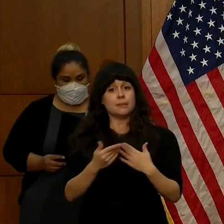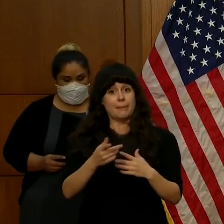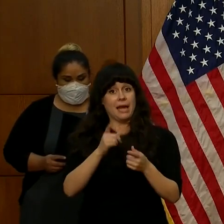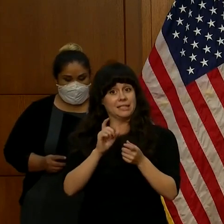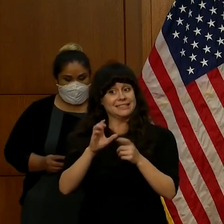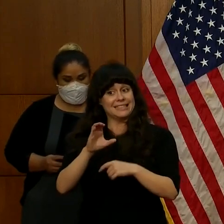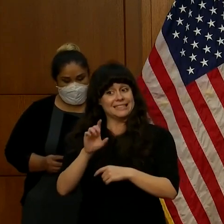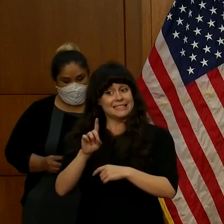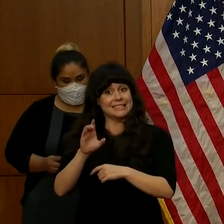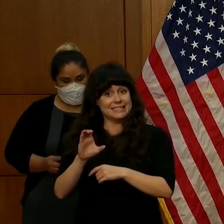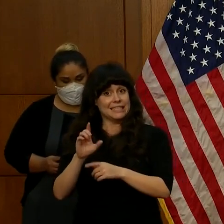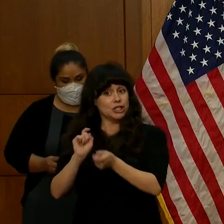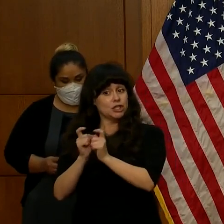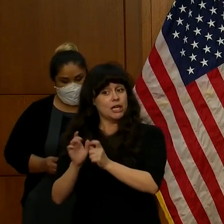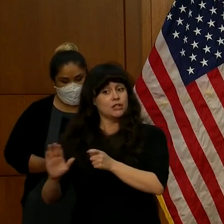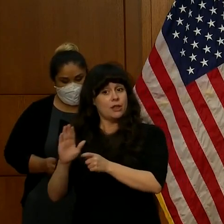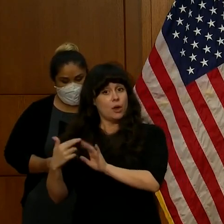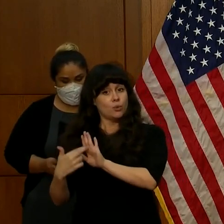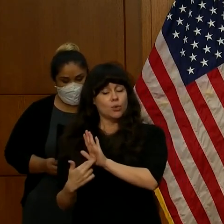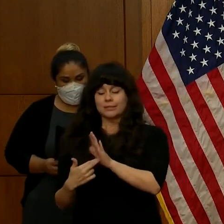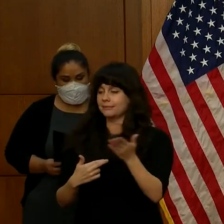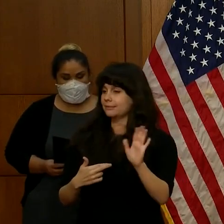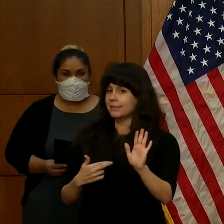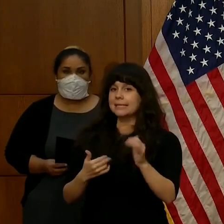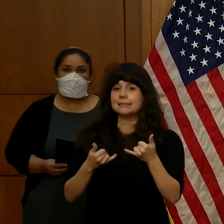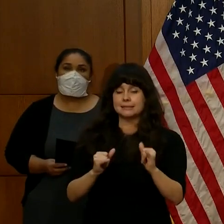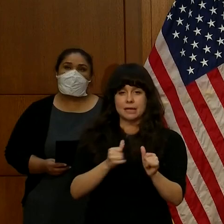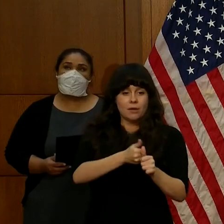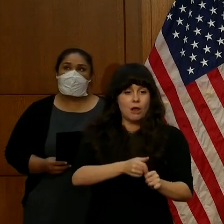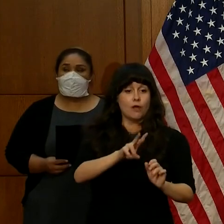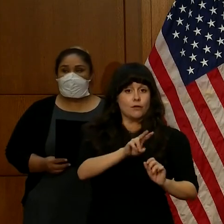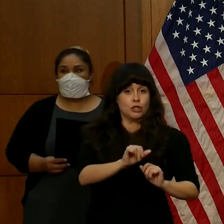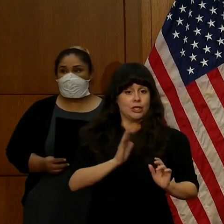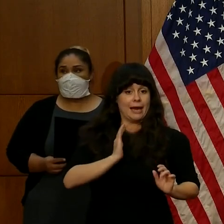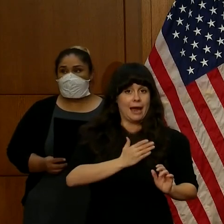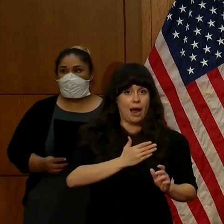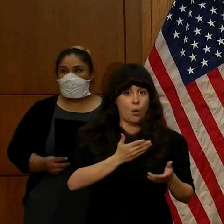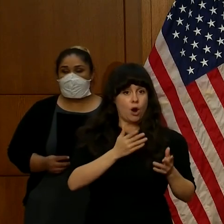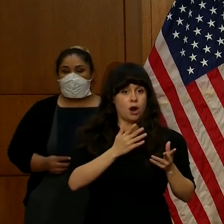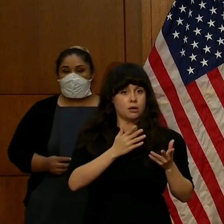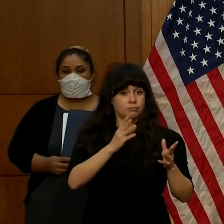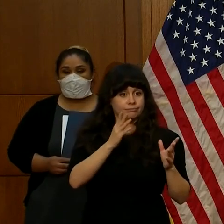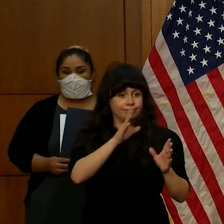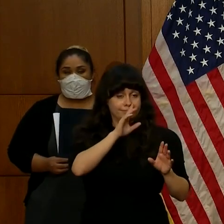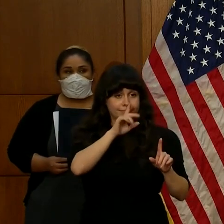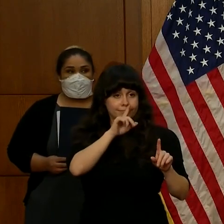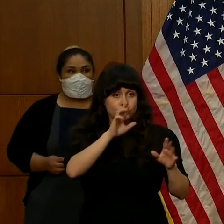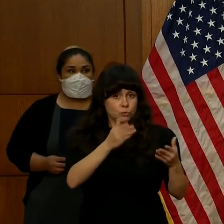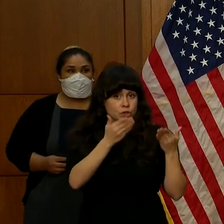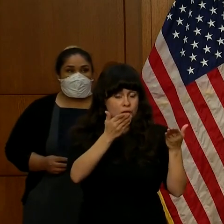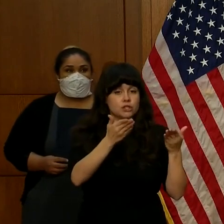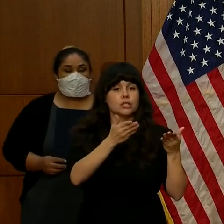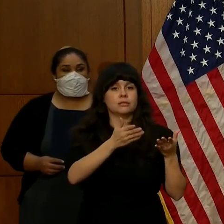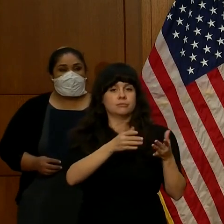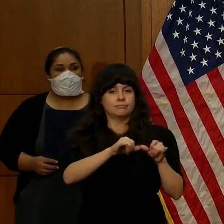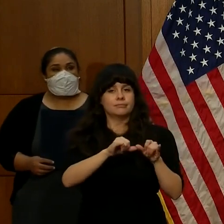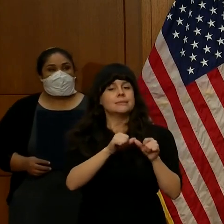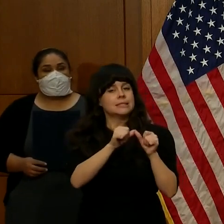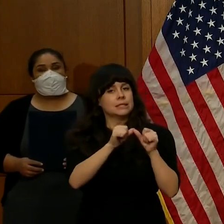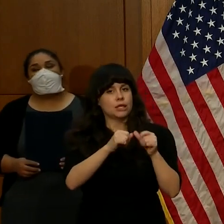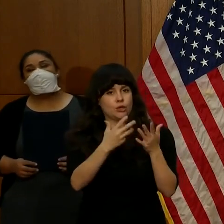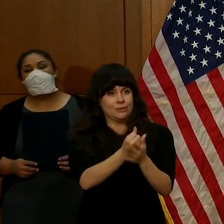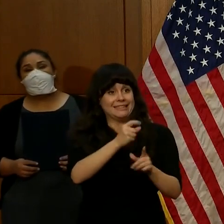Virginia will continue to encourage that those who need testing get it. That means that if you have symptoms,